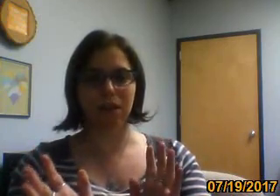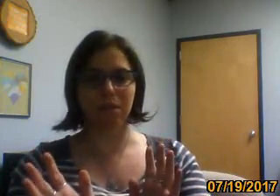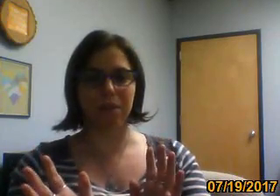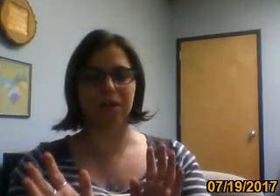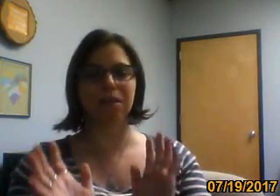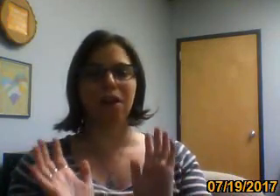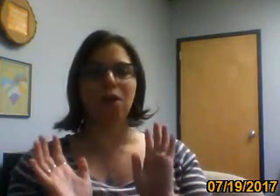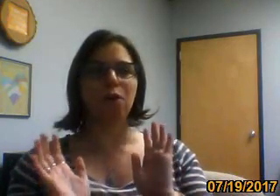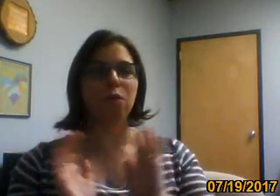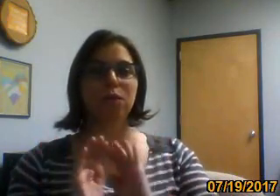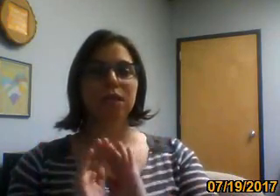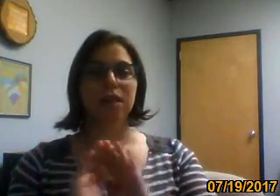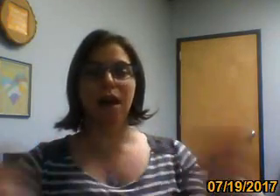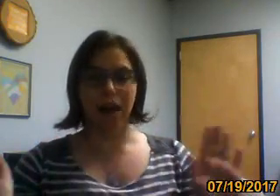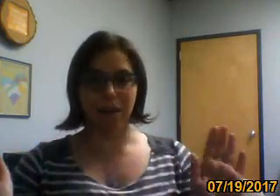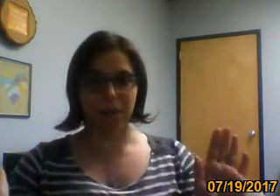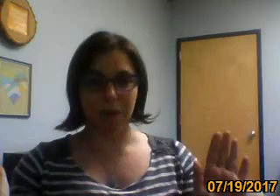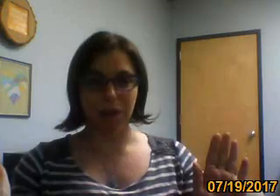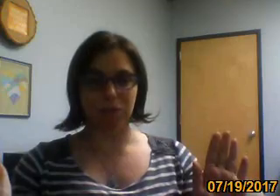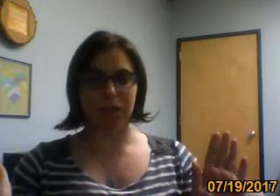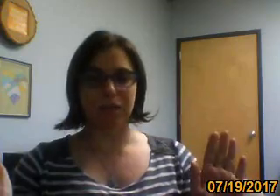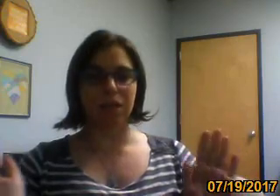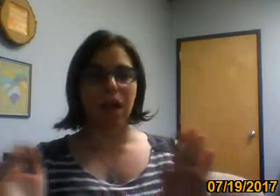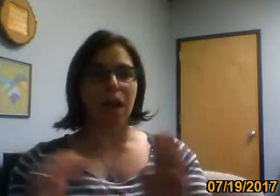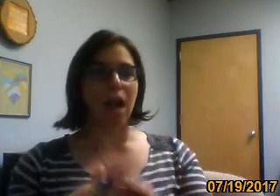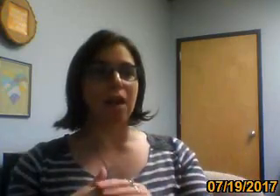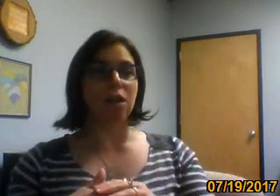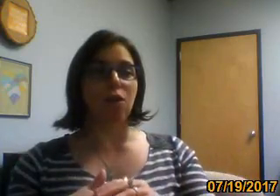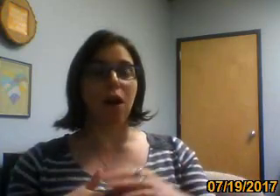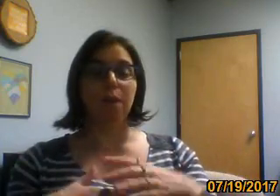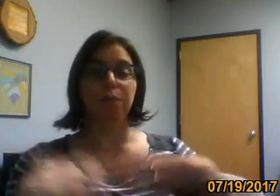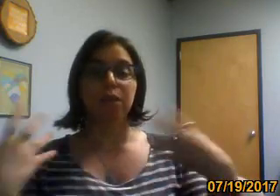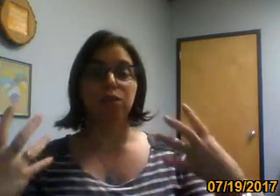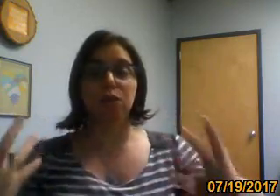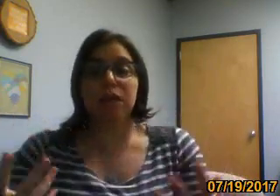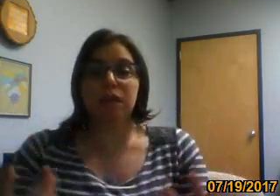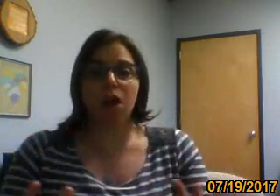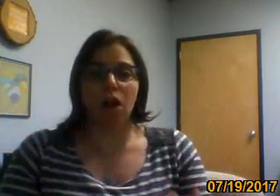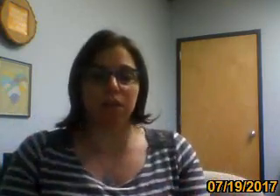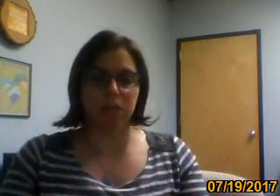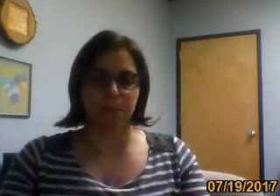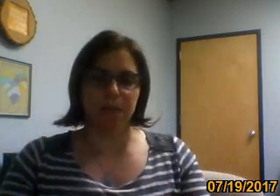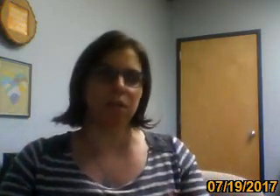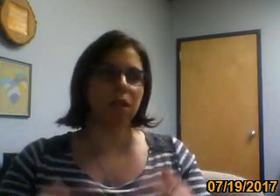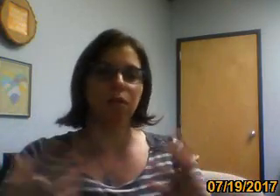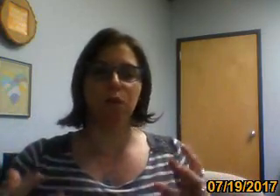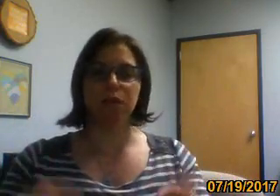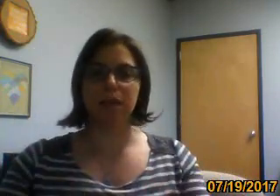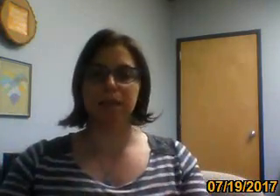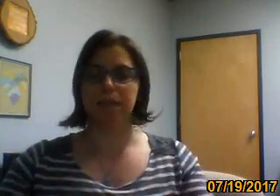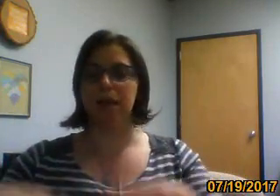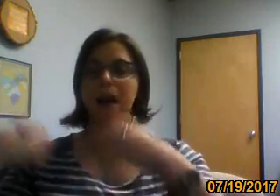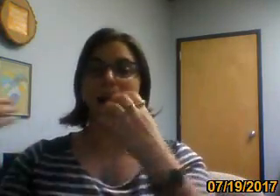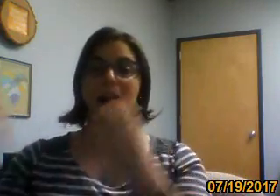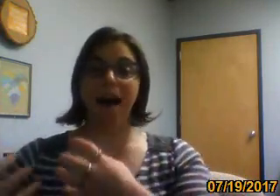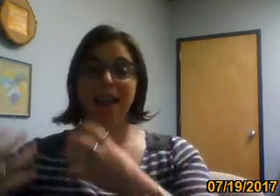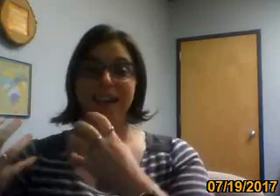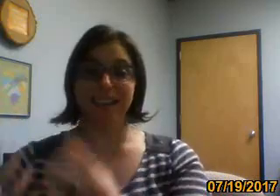art therapist who did not have any boundaries. And, um, so he did all of these pieces. And of course, as I said, I